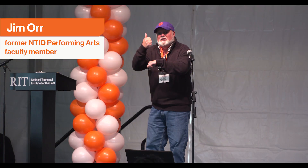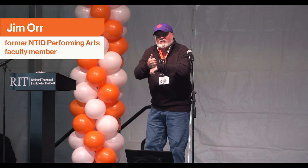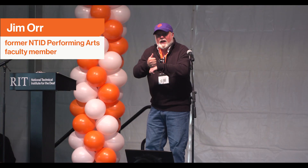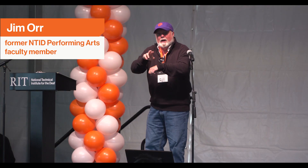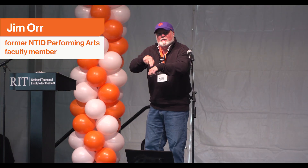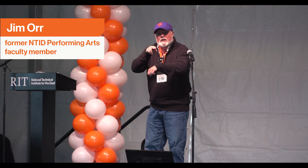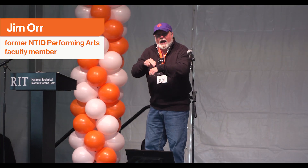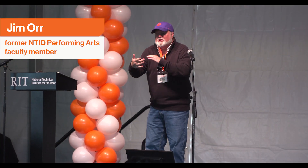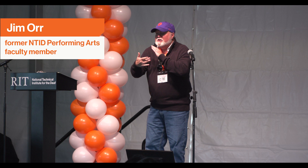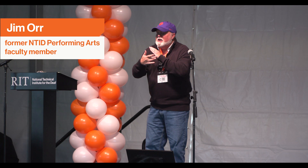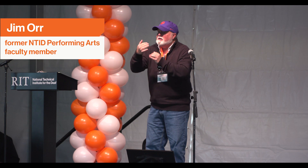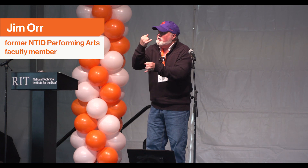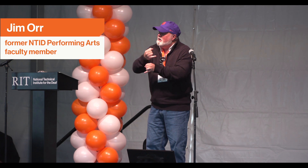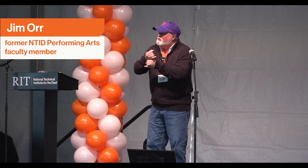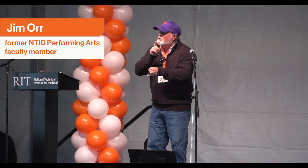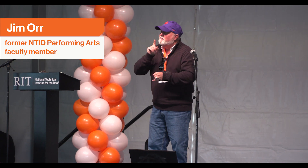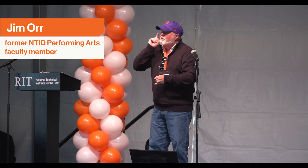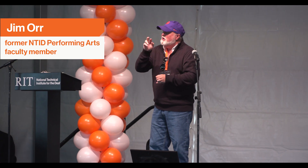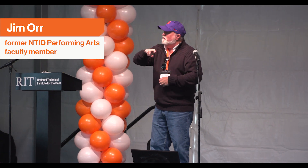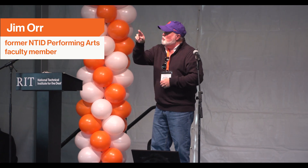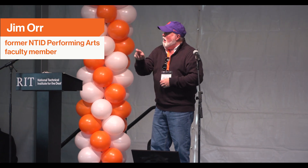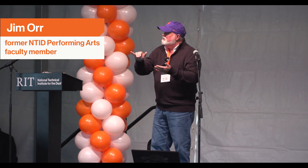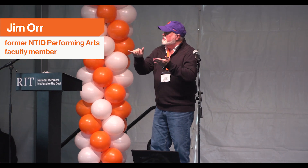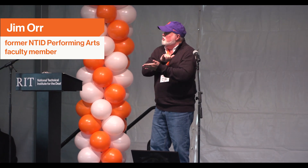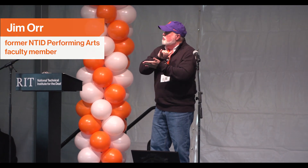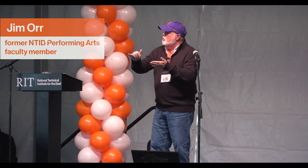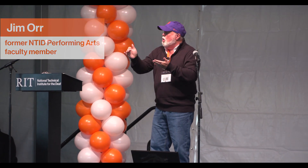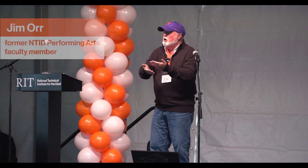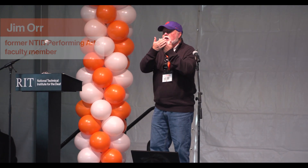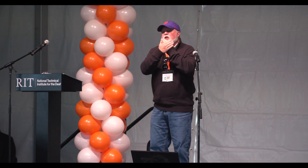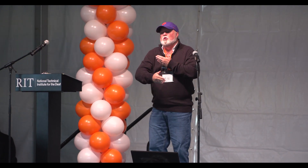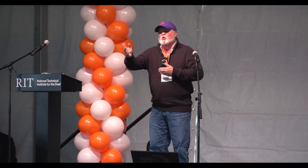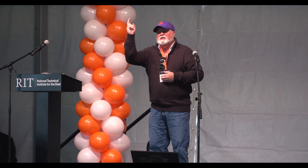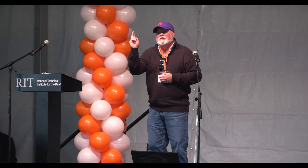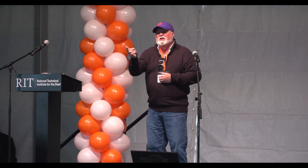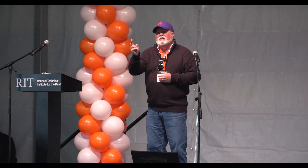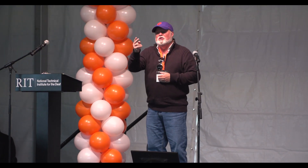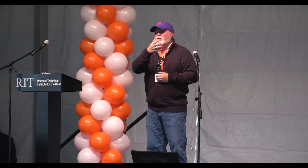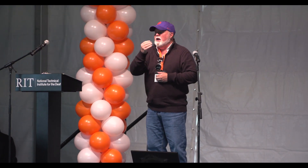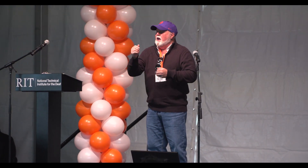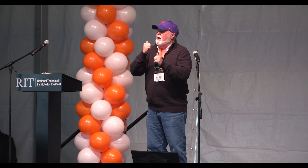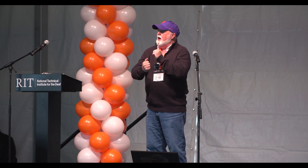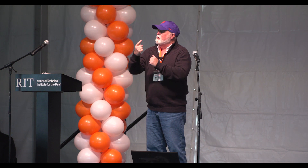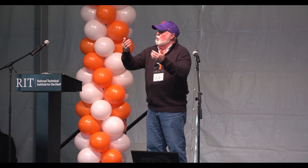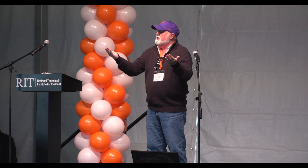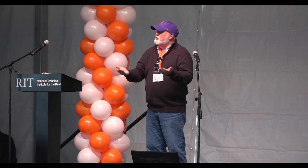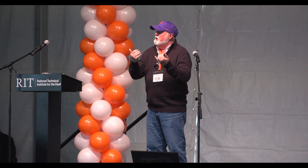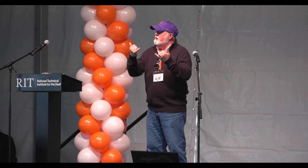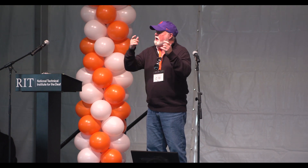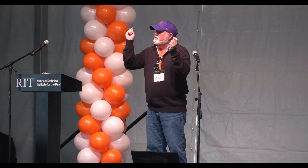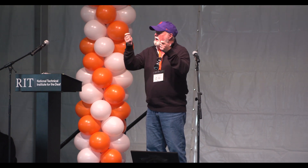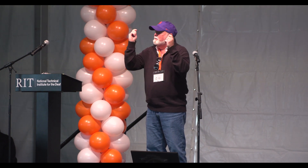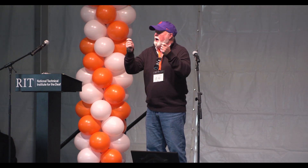We set up the National Technical Institute for the Deaf and in Rochester, New York, the rest is history, and everyone